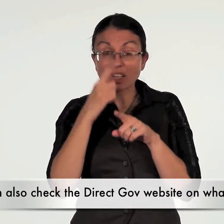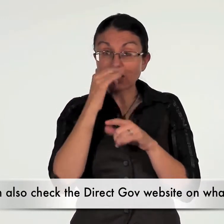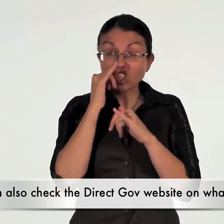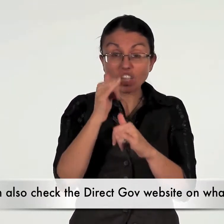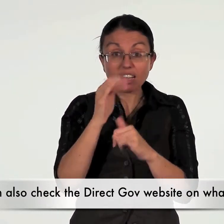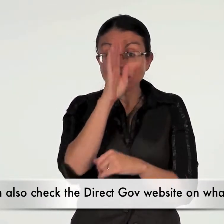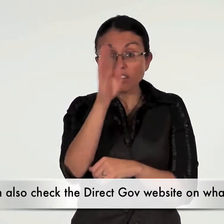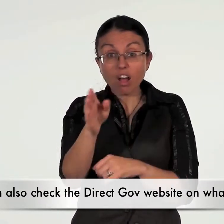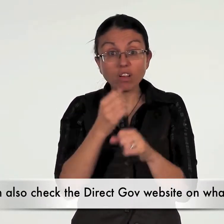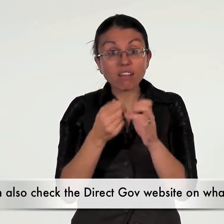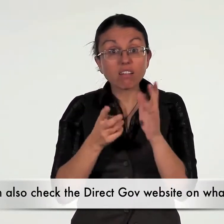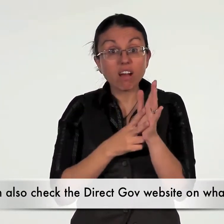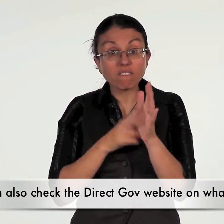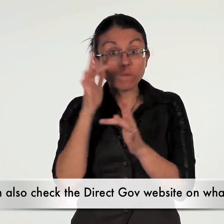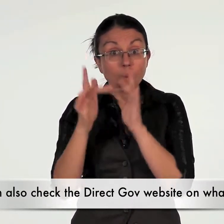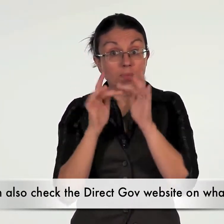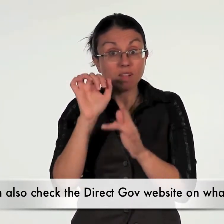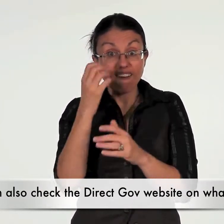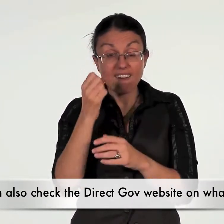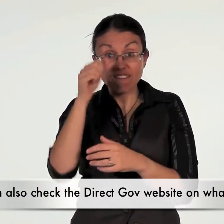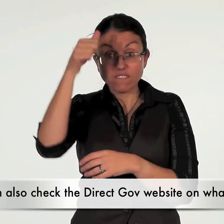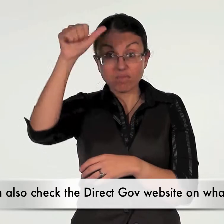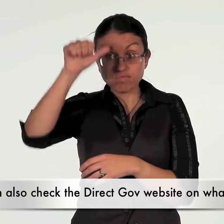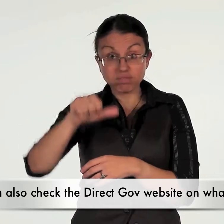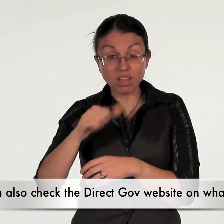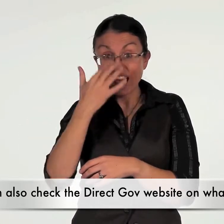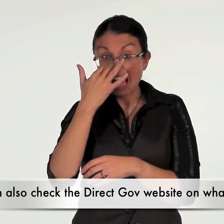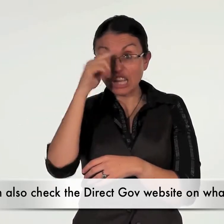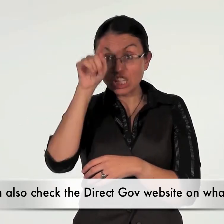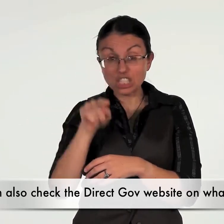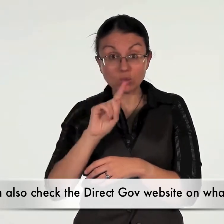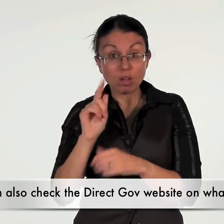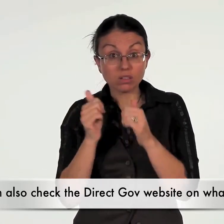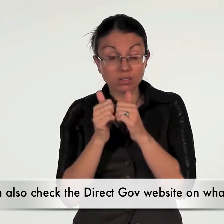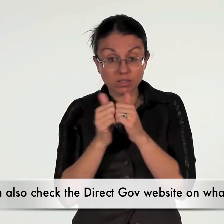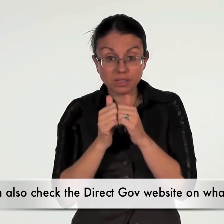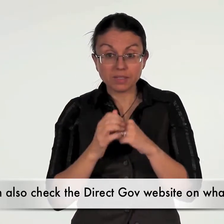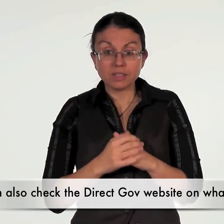you can also check the direct gov website on what the age is